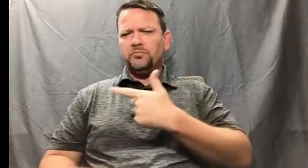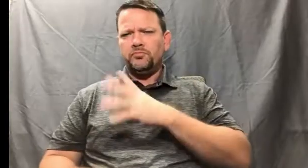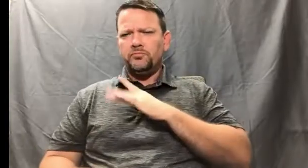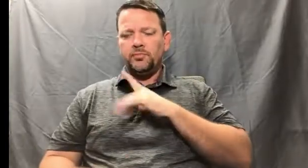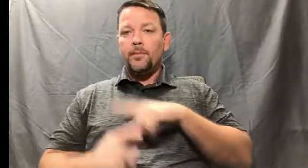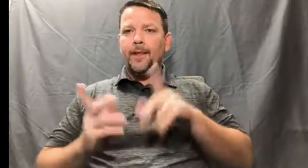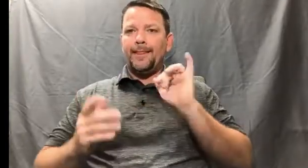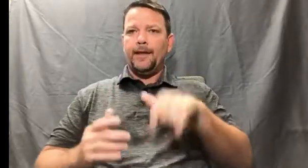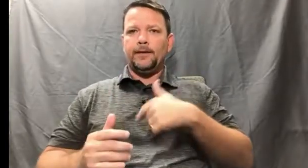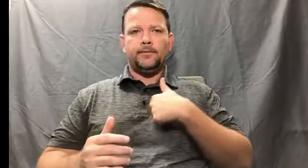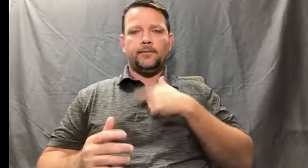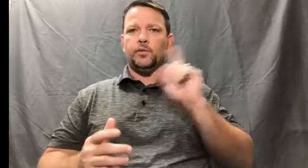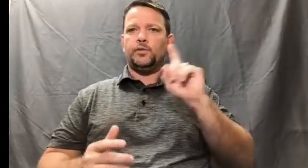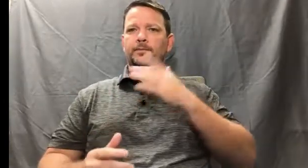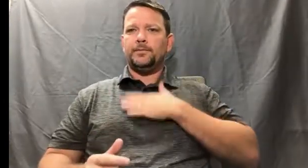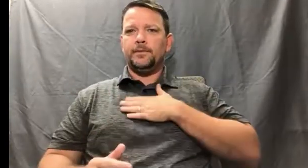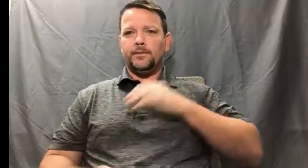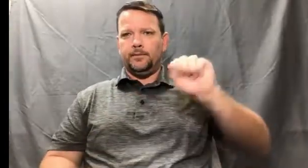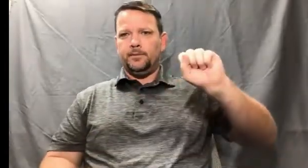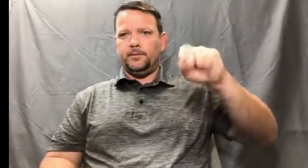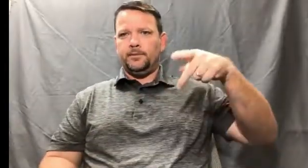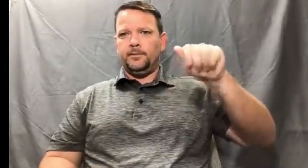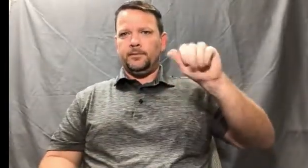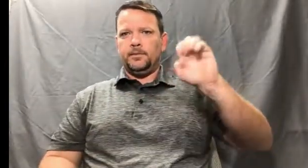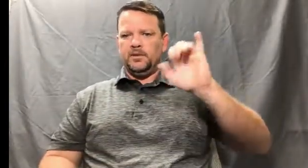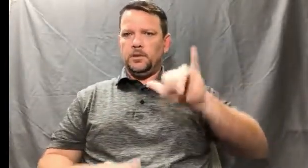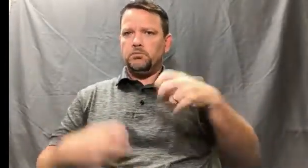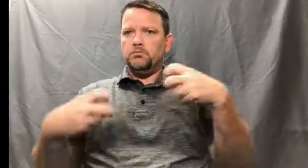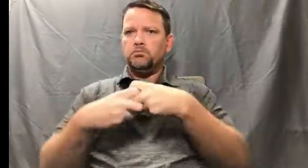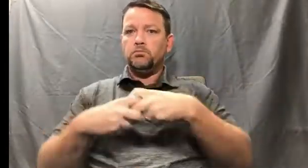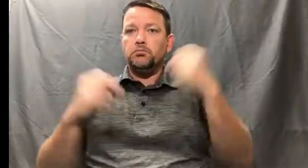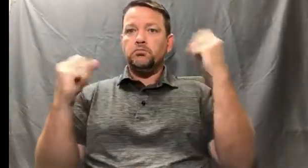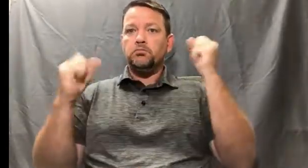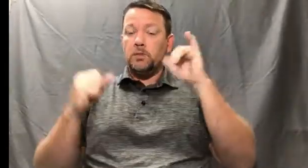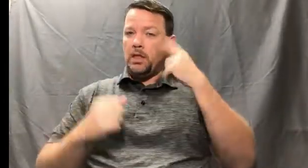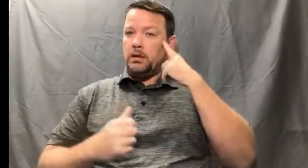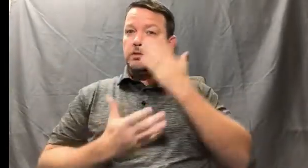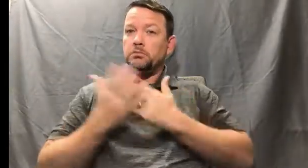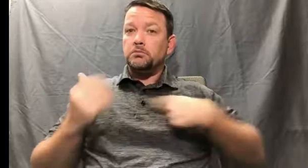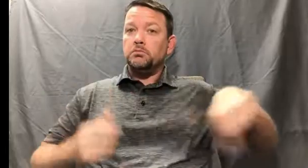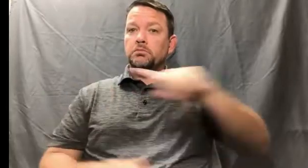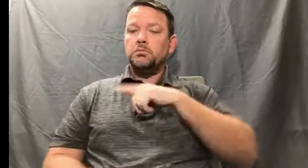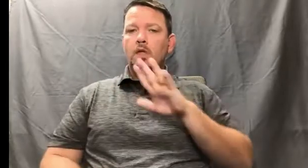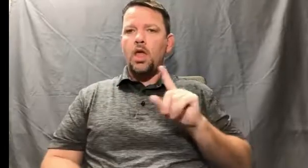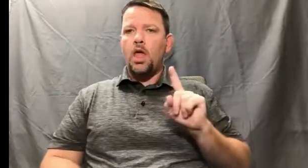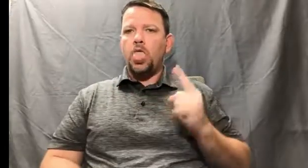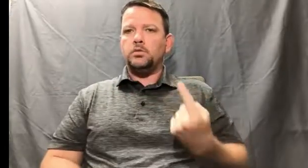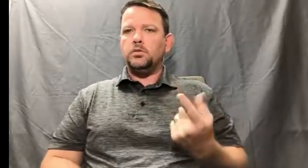teacher. He's great, but I need my space so I can plug in and sign